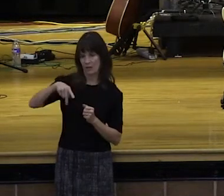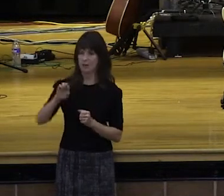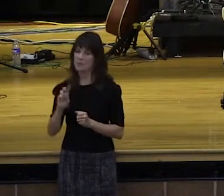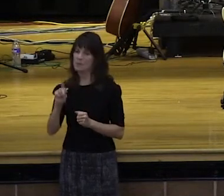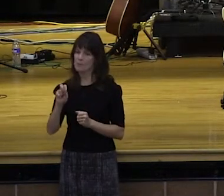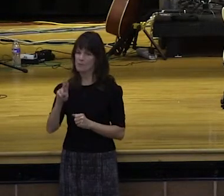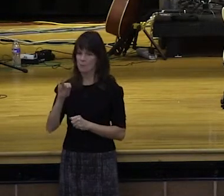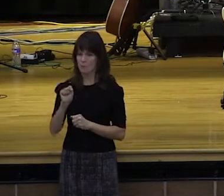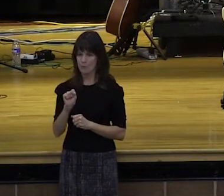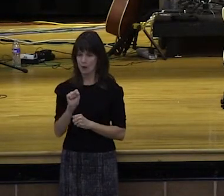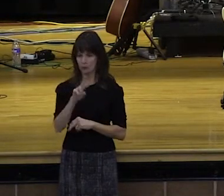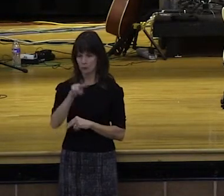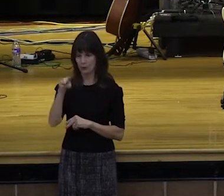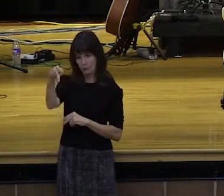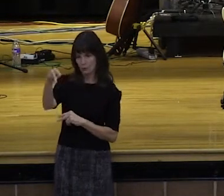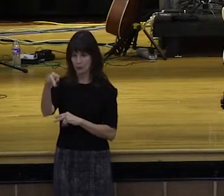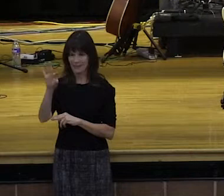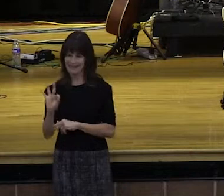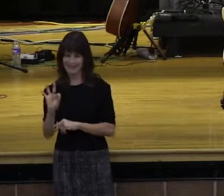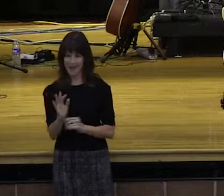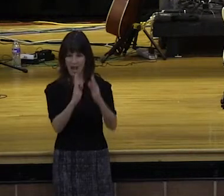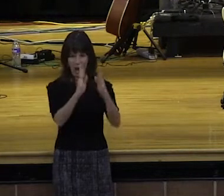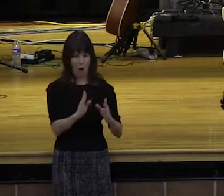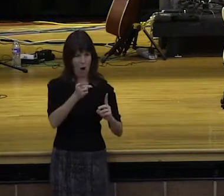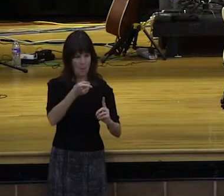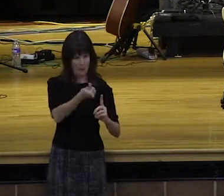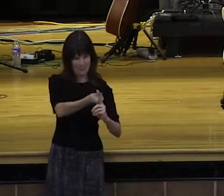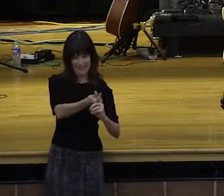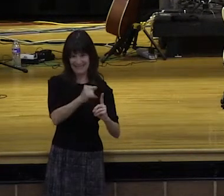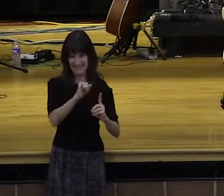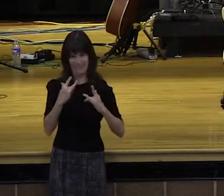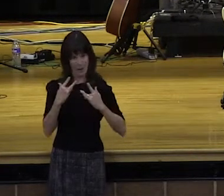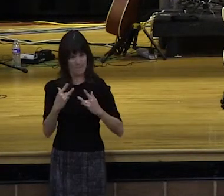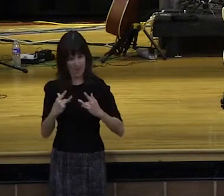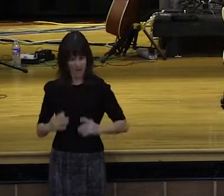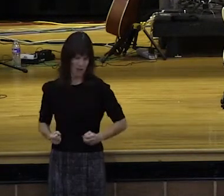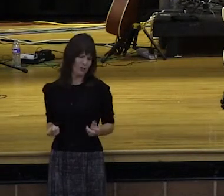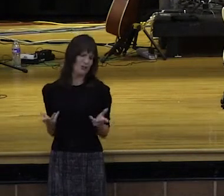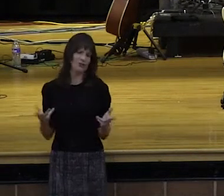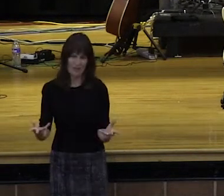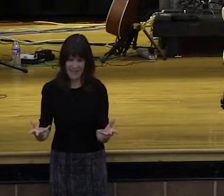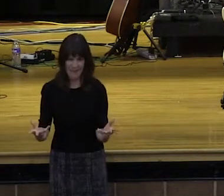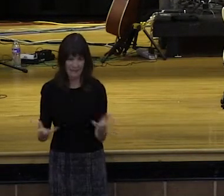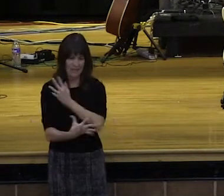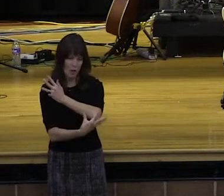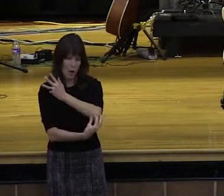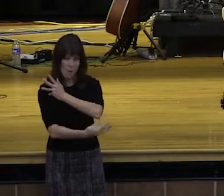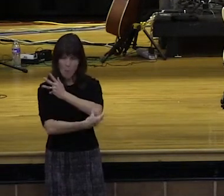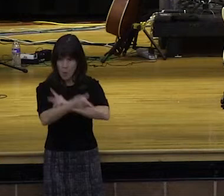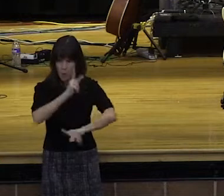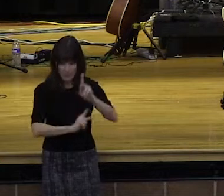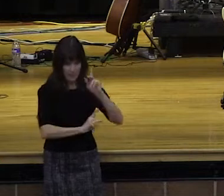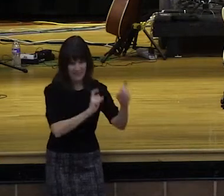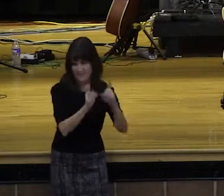he shares his food with the poor. Isaiah 58.10 says, If you are generous with the hungry and start giving